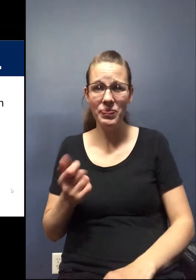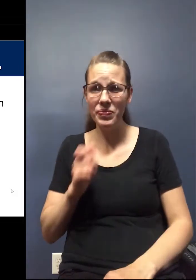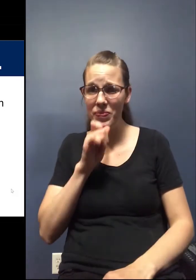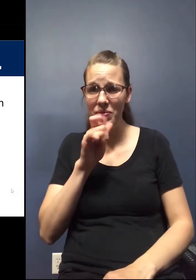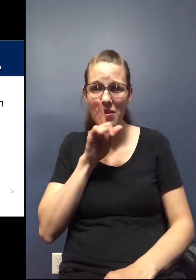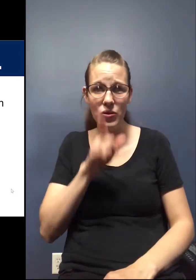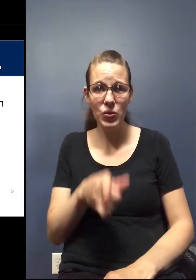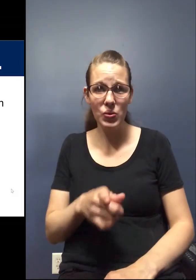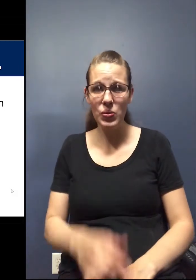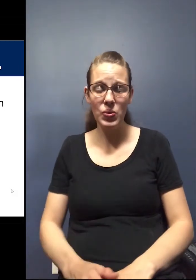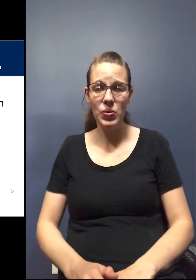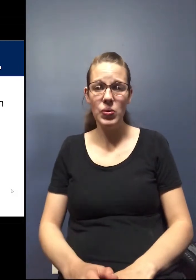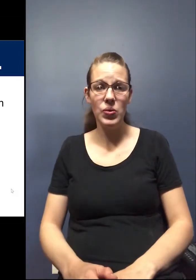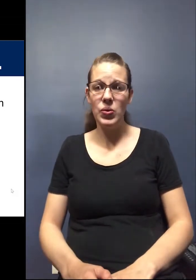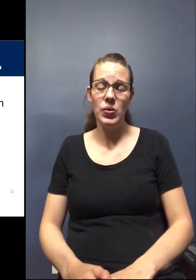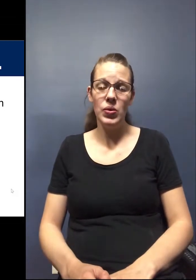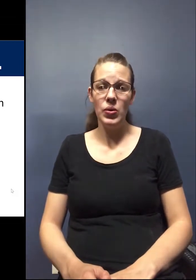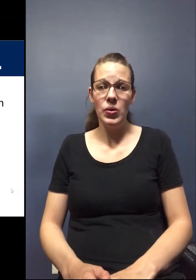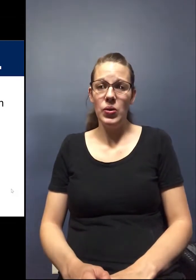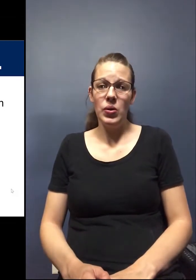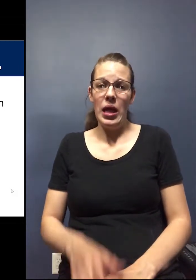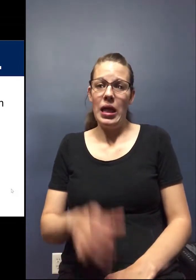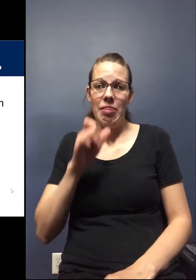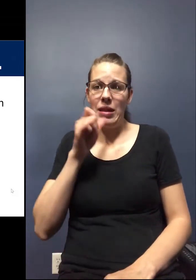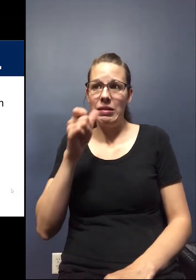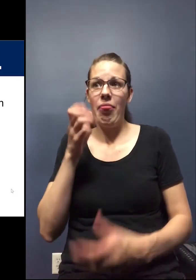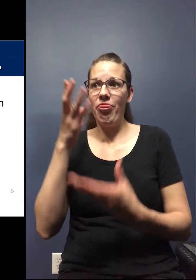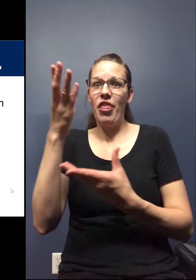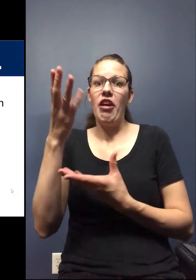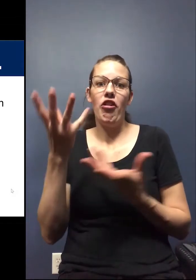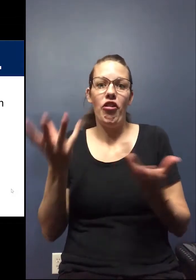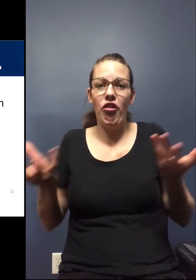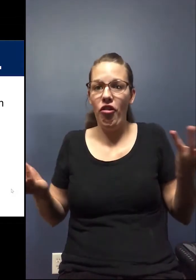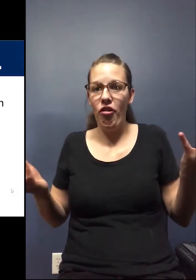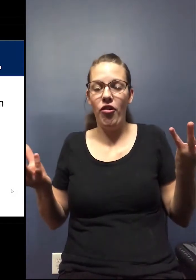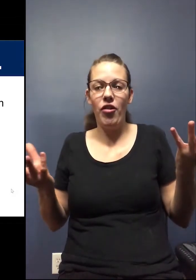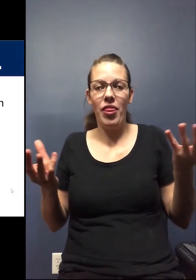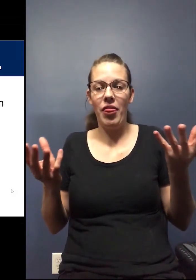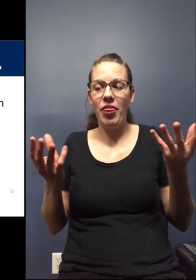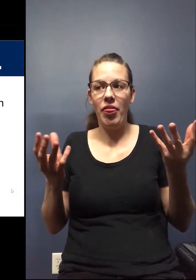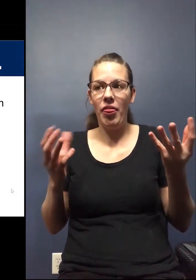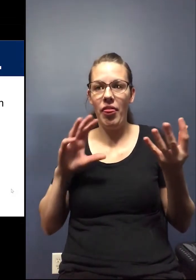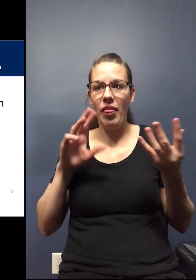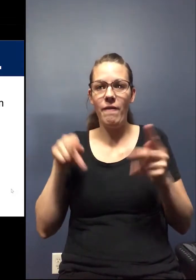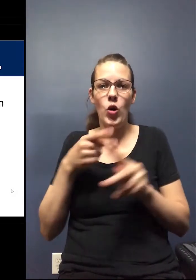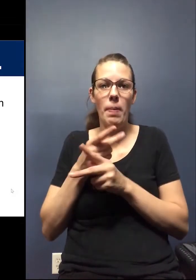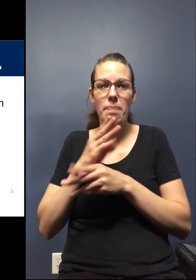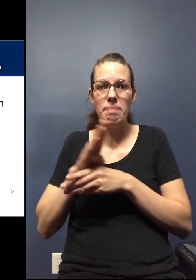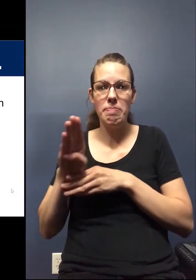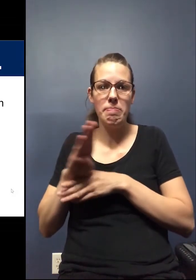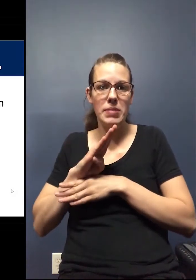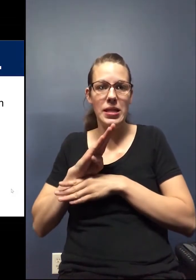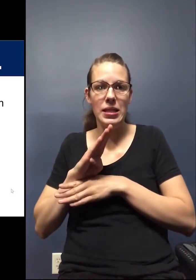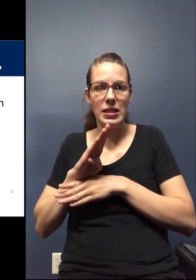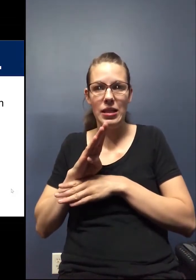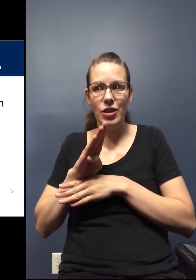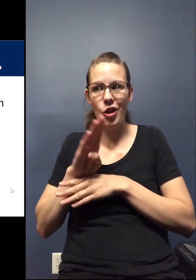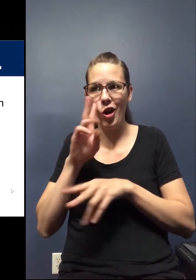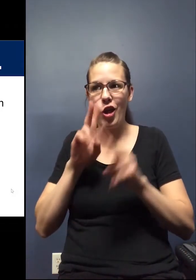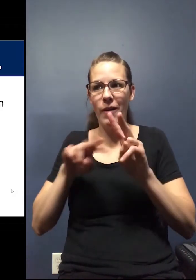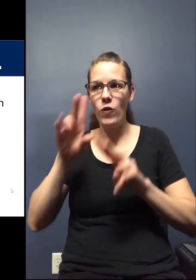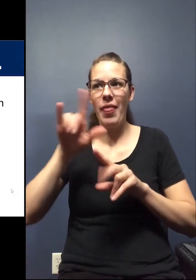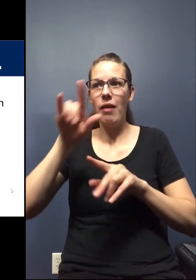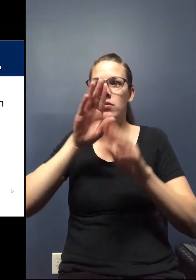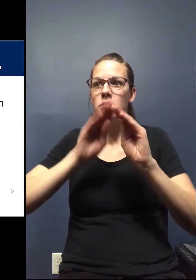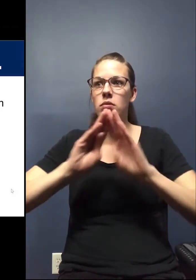that that's not true. That, that doesn't necessarily exist out there in the form that businesses are, are looking